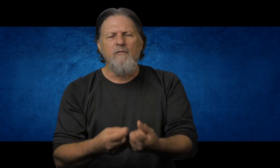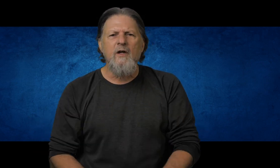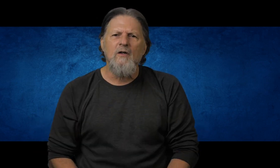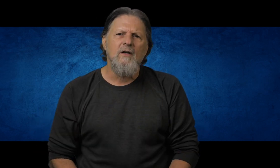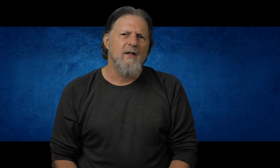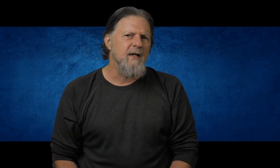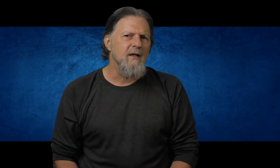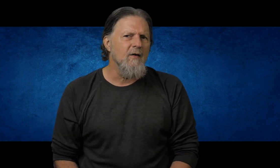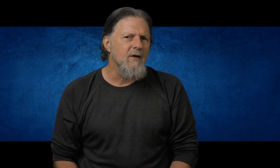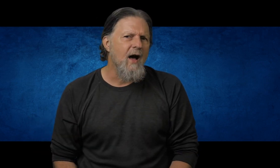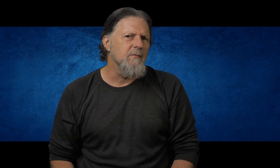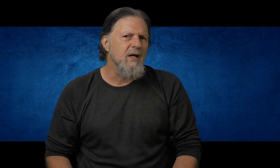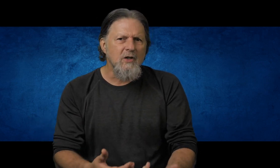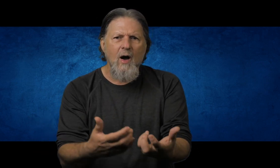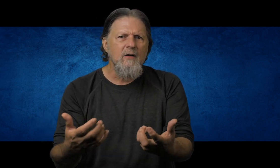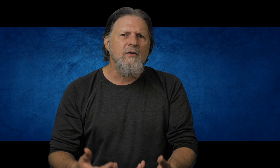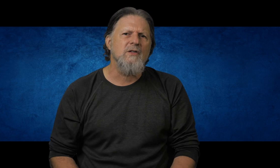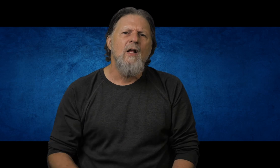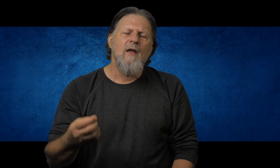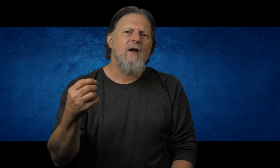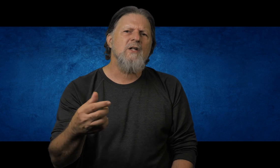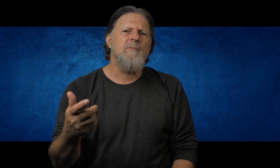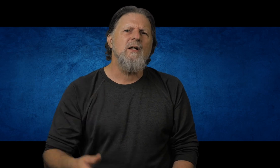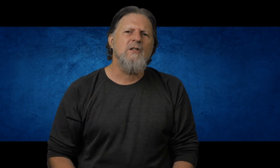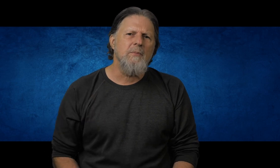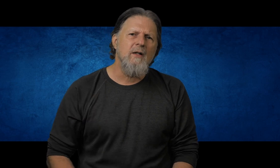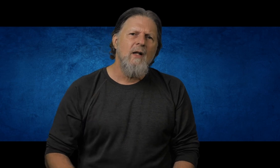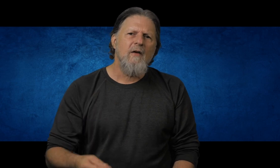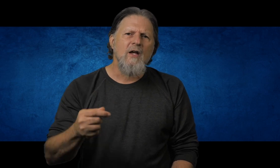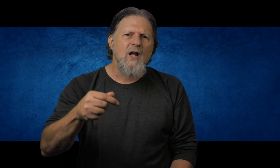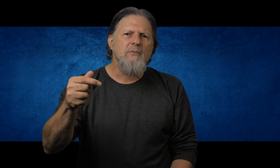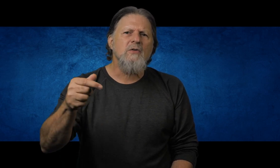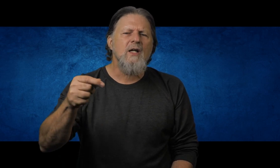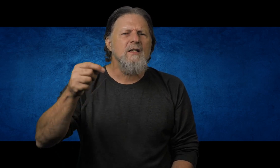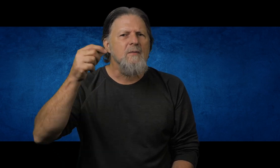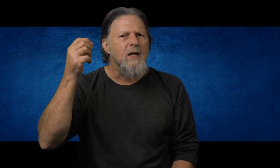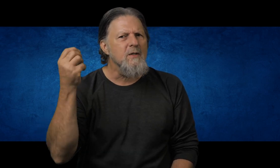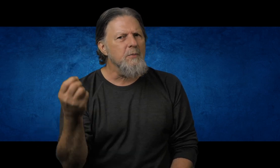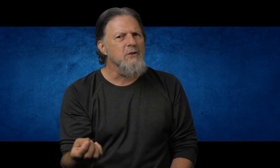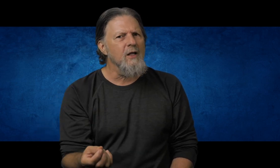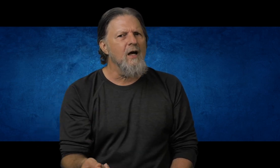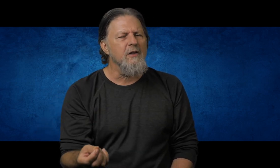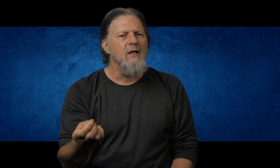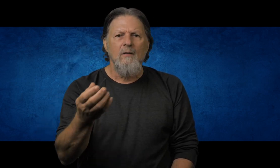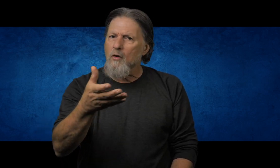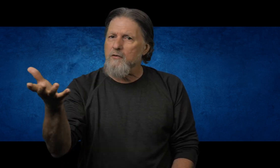feel like it or not. Because, you know, I know this. If I stop being disciplined, if I stop those things that make me spiritually healthy, those